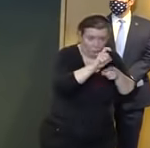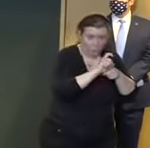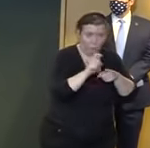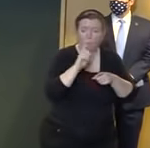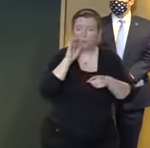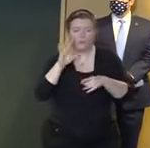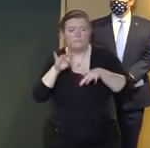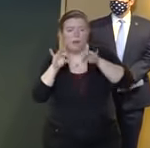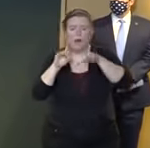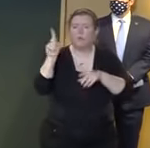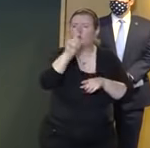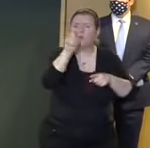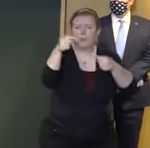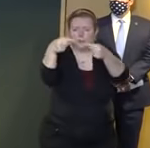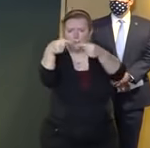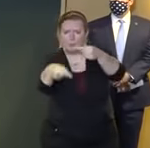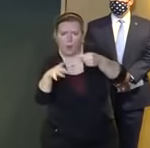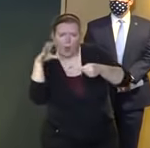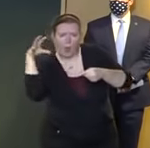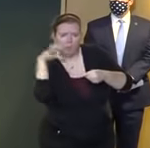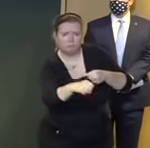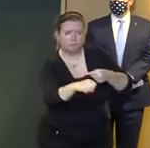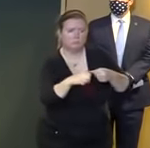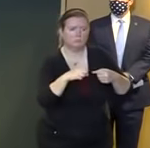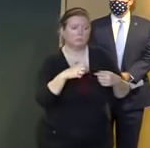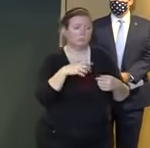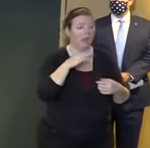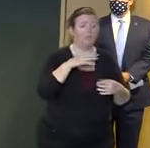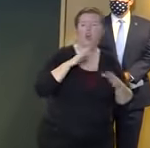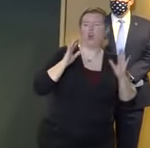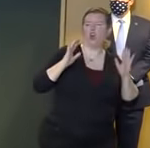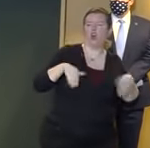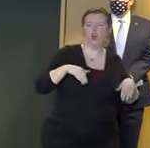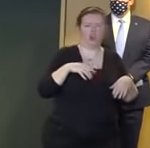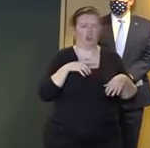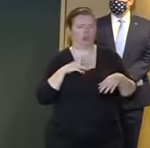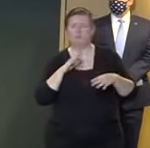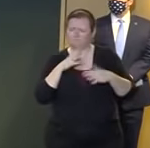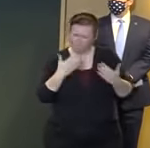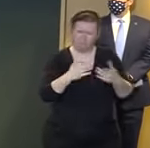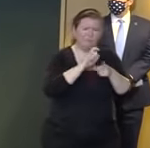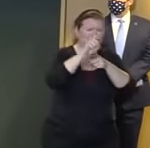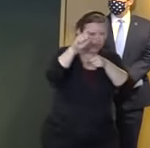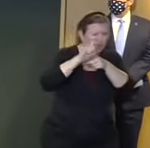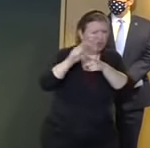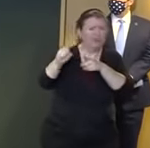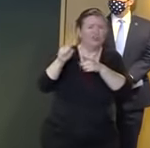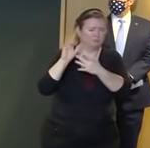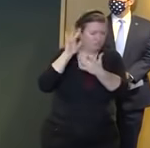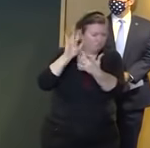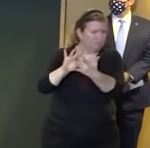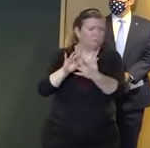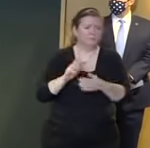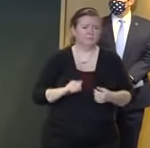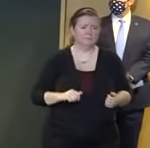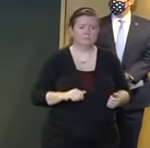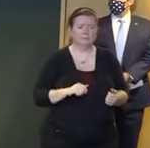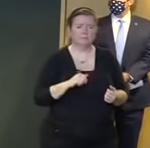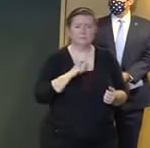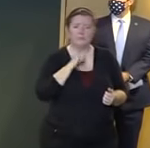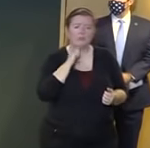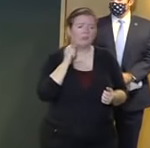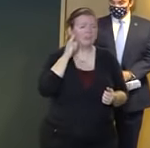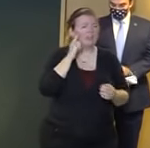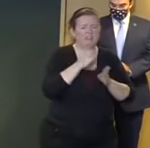where the trouble may be so they can better direct crews to restore the power by the way don't assume your neighbors call it in